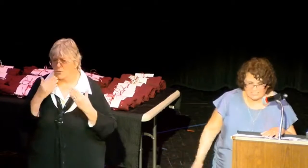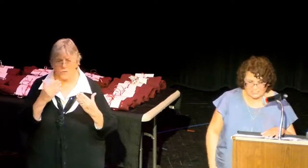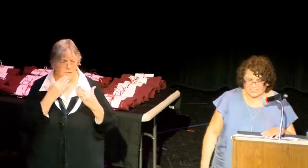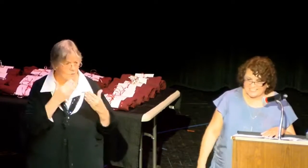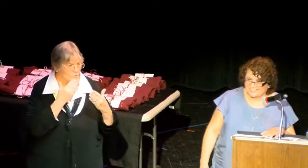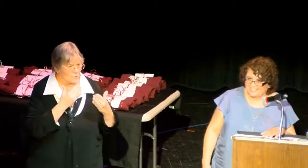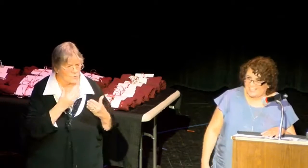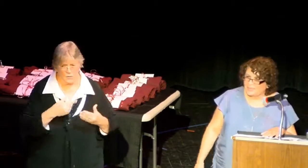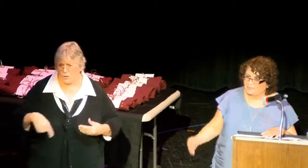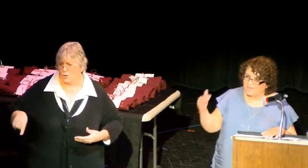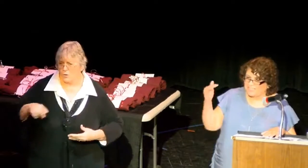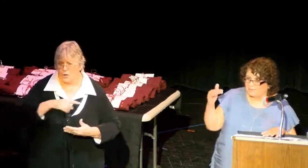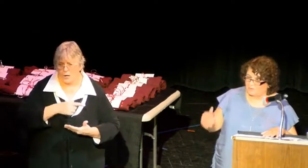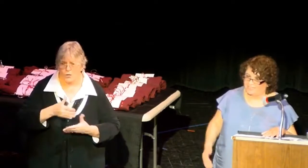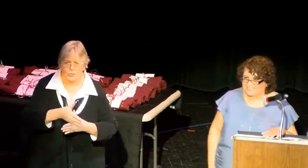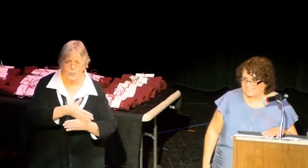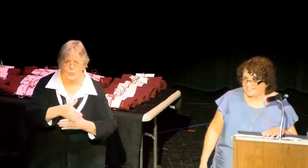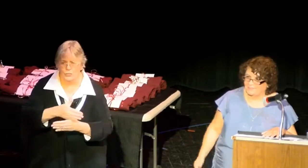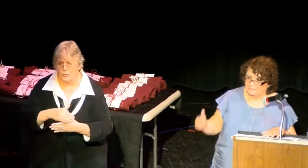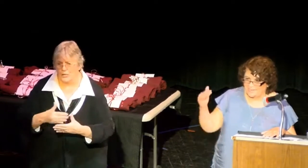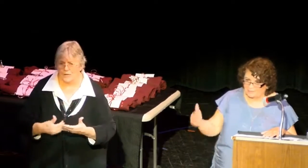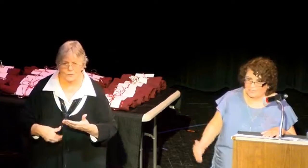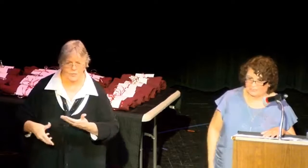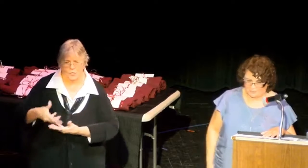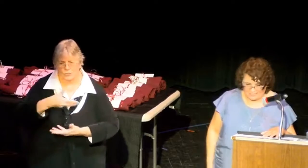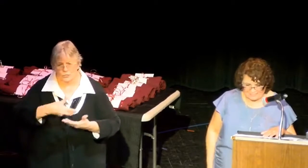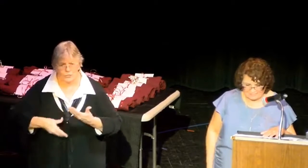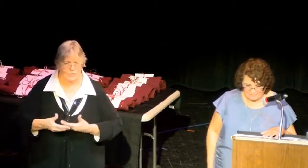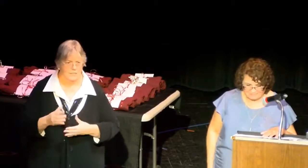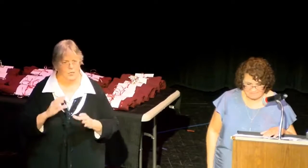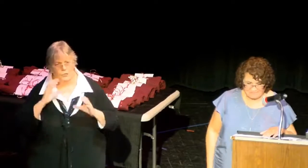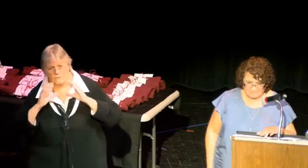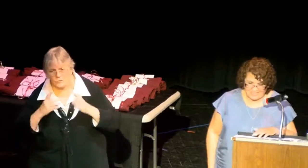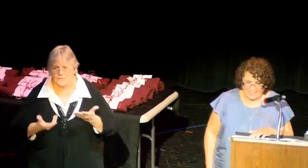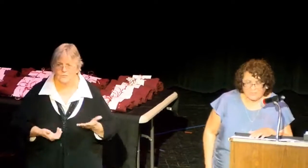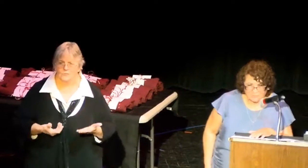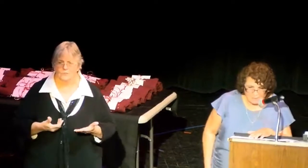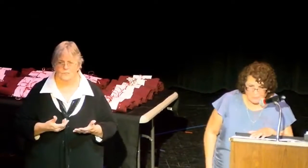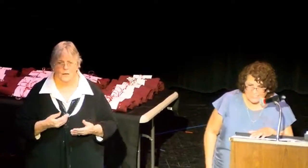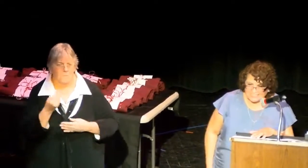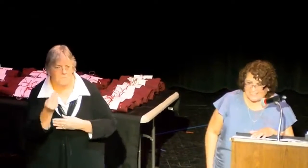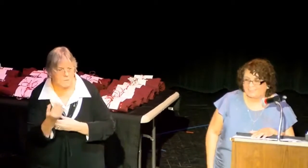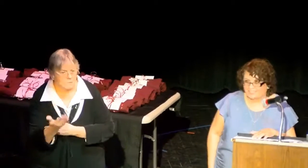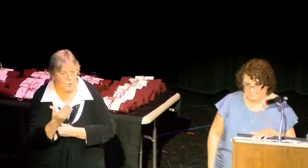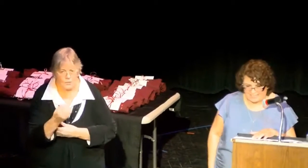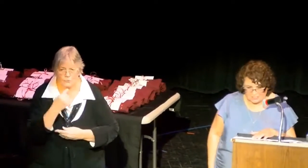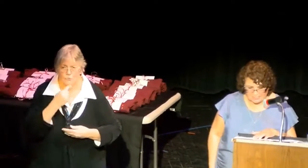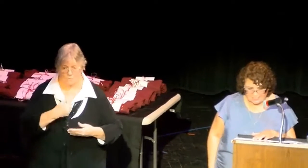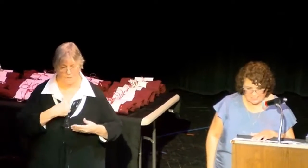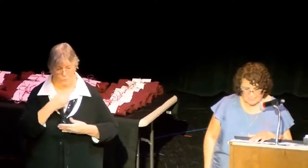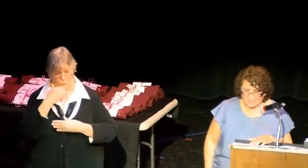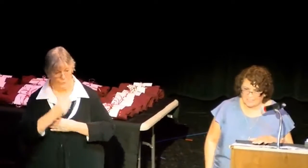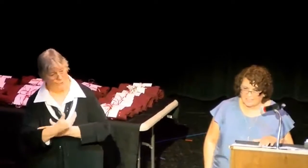the conversations, the Monday mornings when you tell me good morning, the memories and the